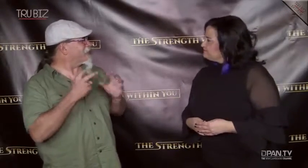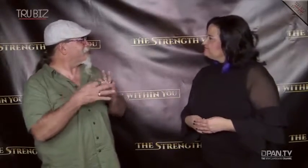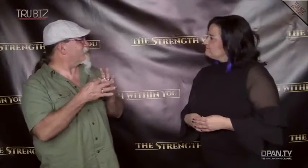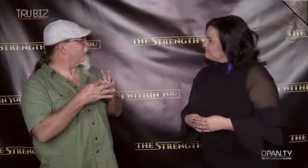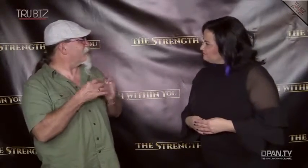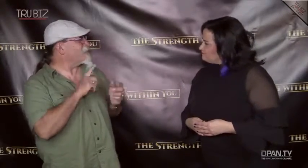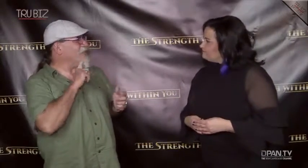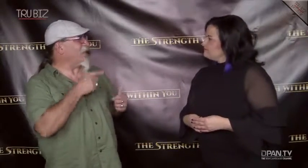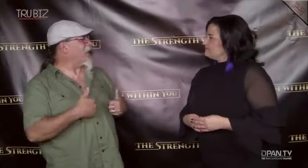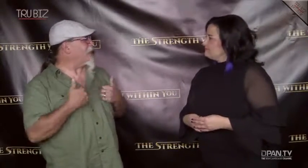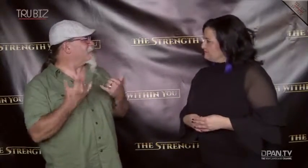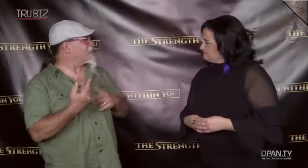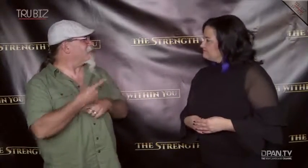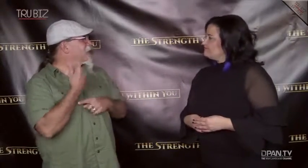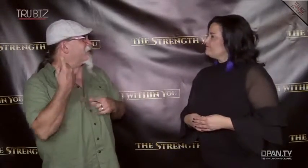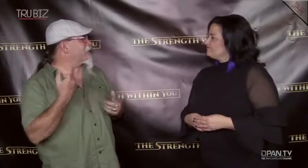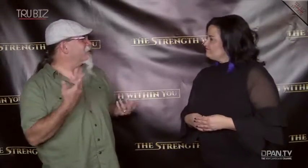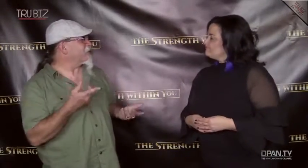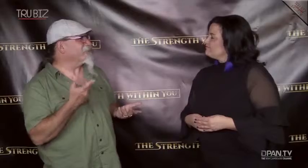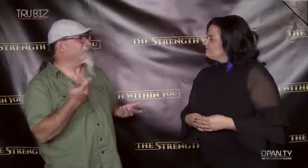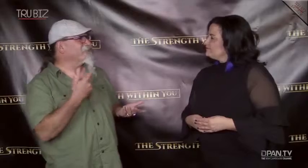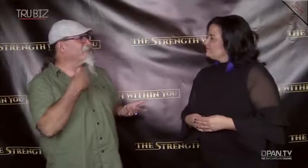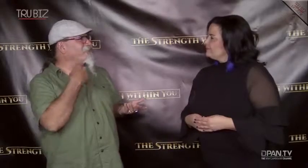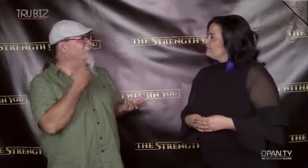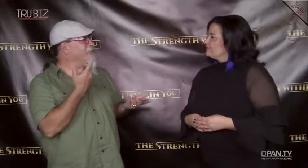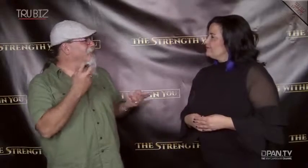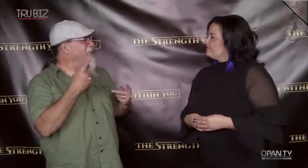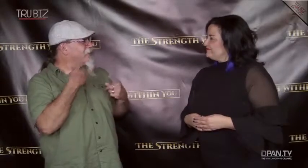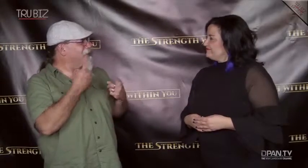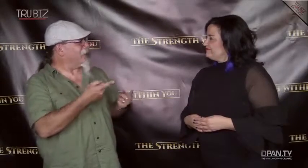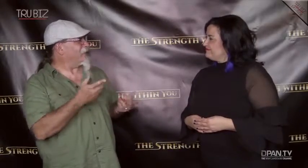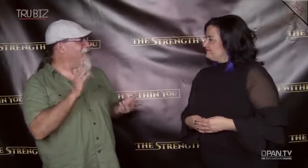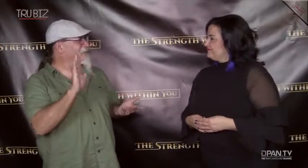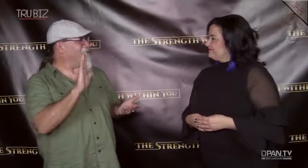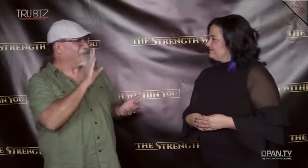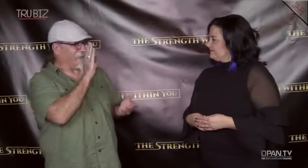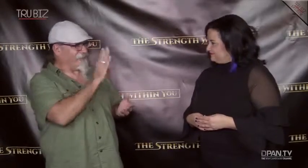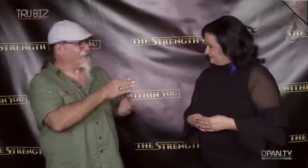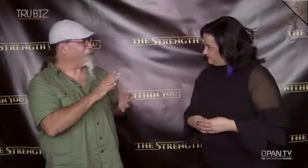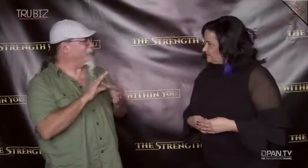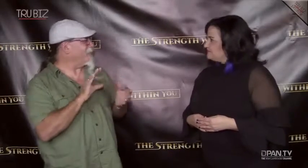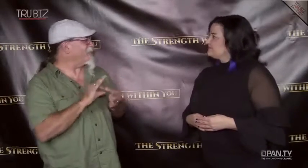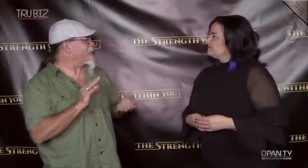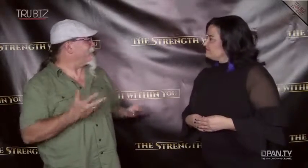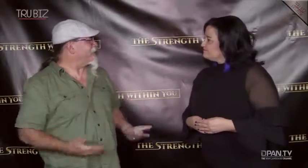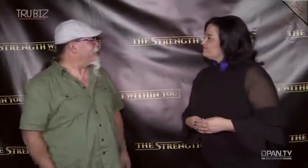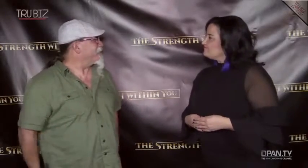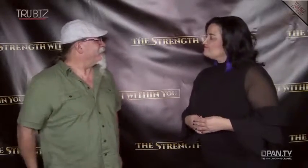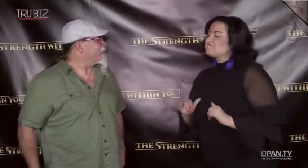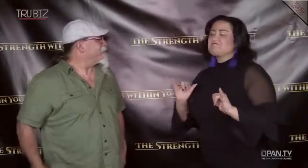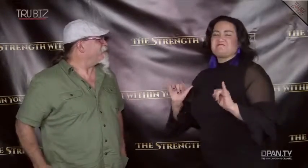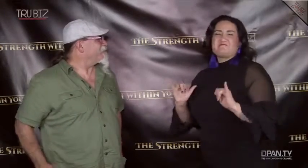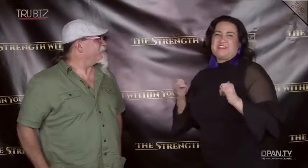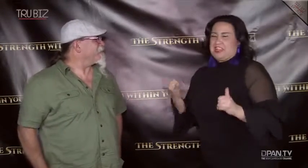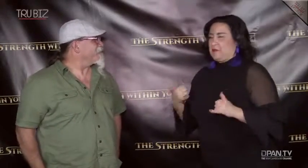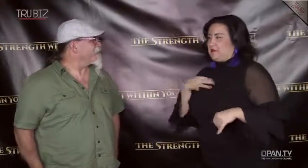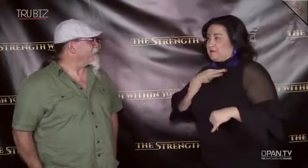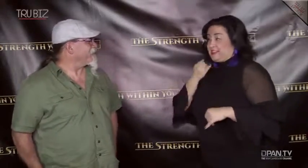a real-life element to it. About life in this day and age. He told a story directly from his life. Oh, I see.